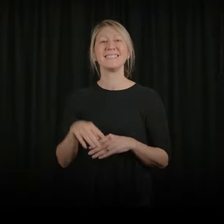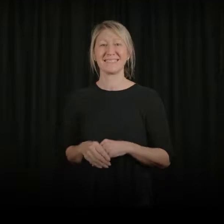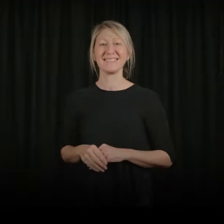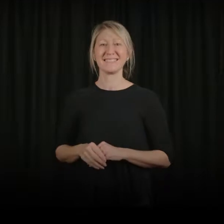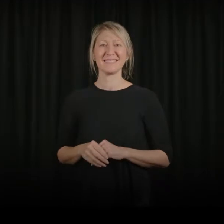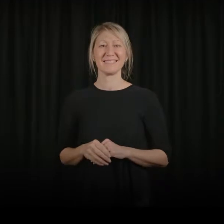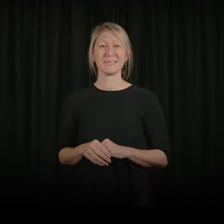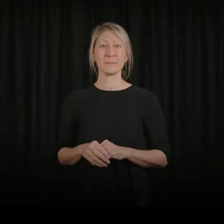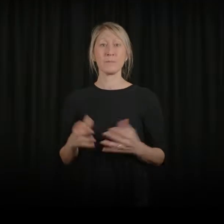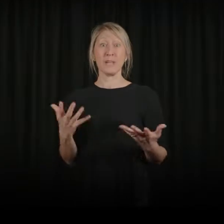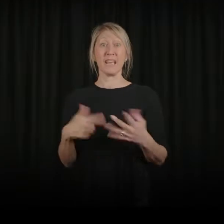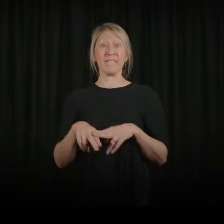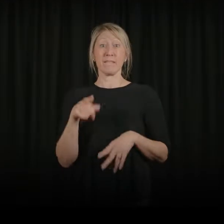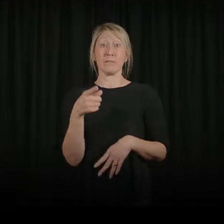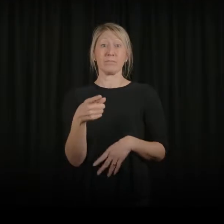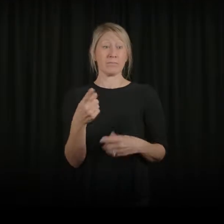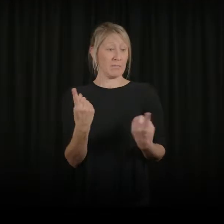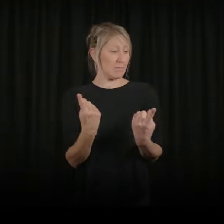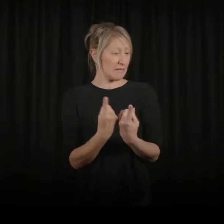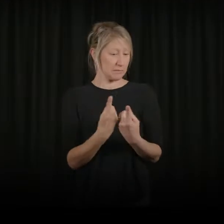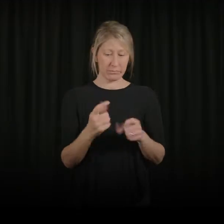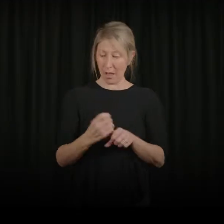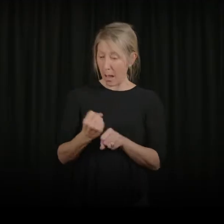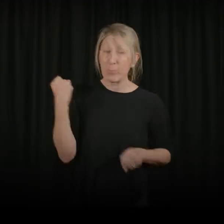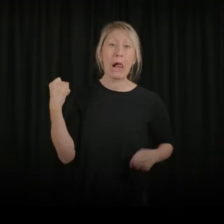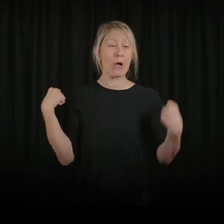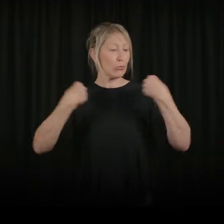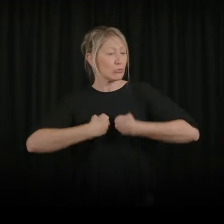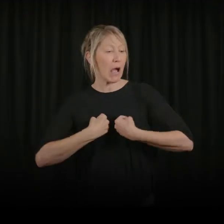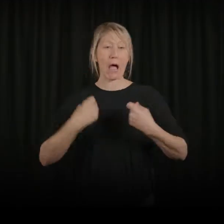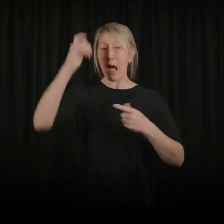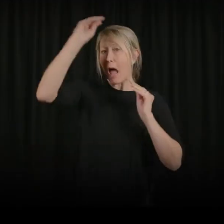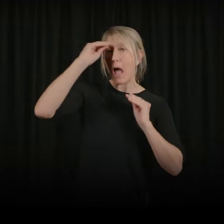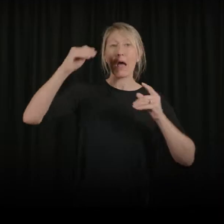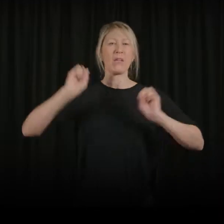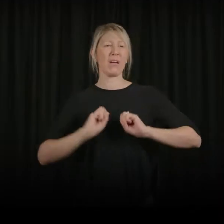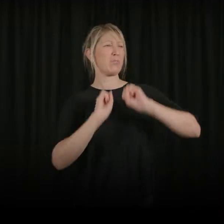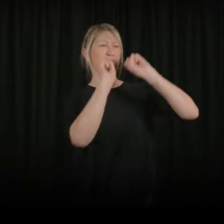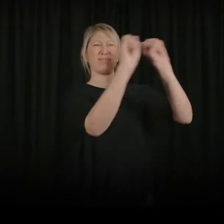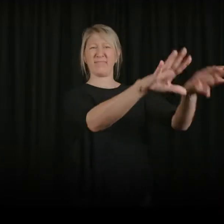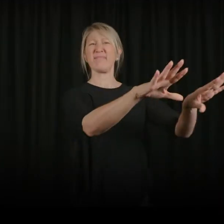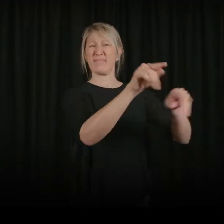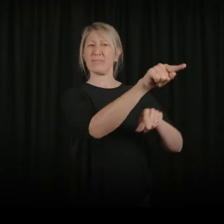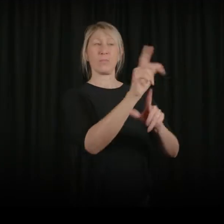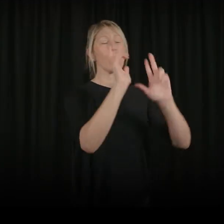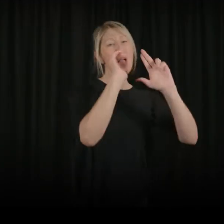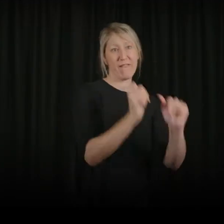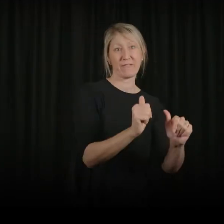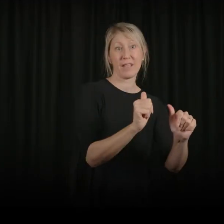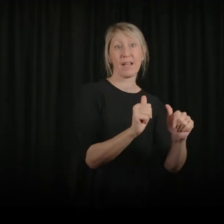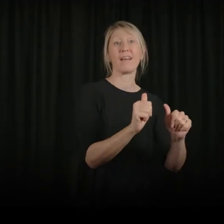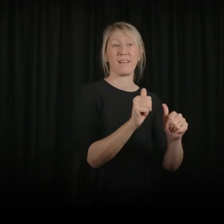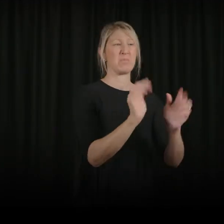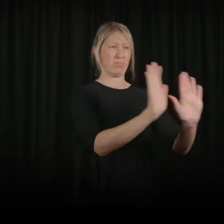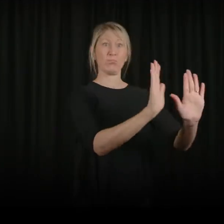If you're carrying large items such as umbrellas or backpacks you'll need to store them in our cloak room. Our staff will keep